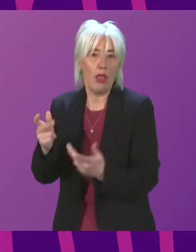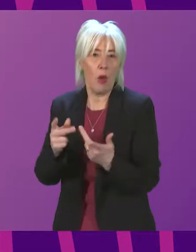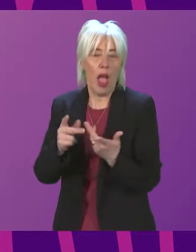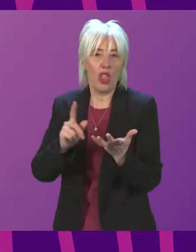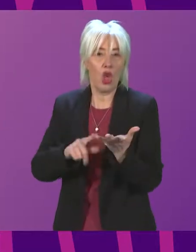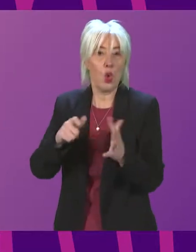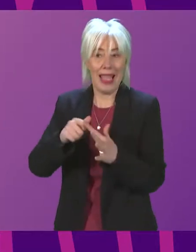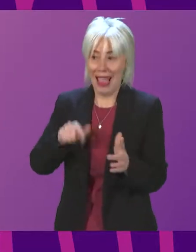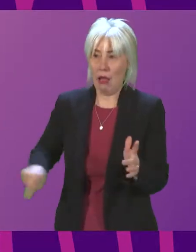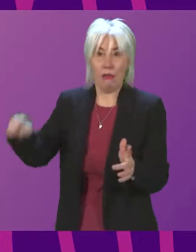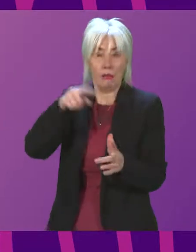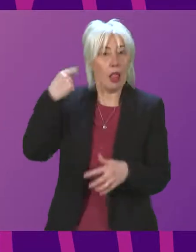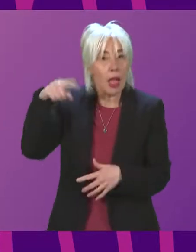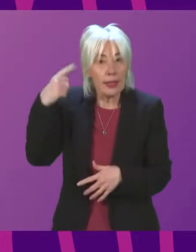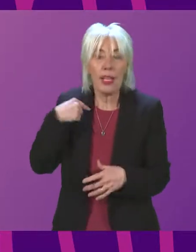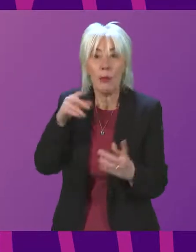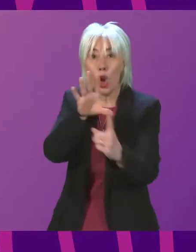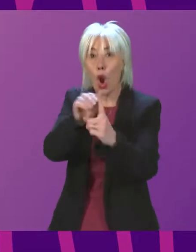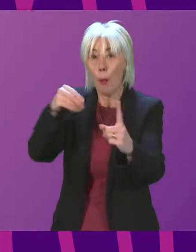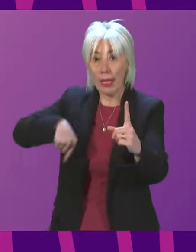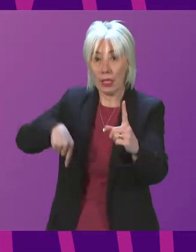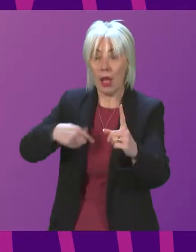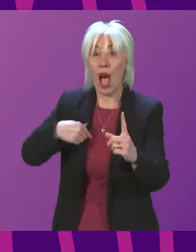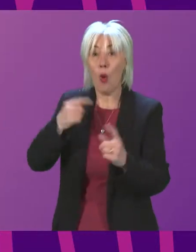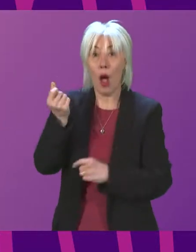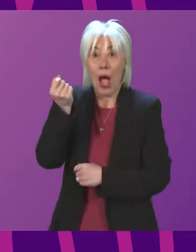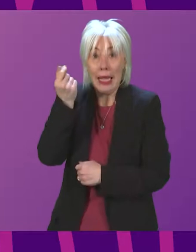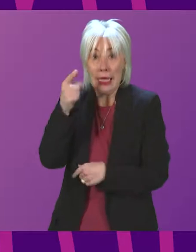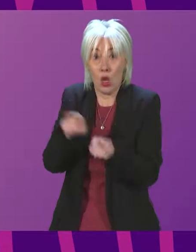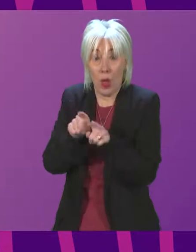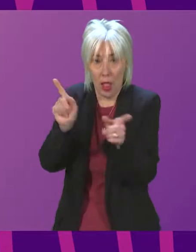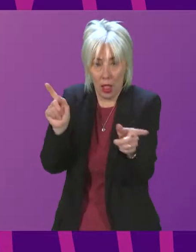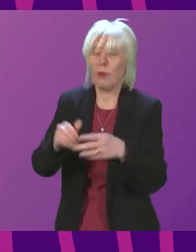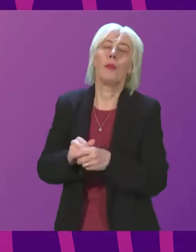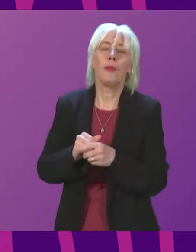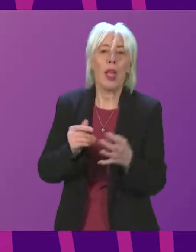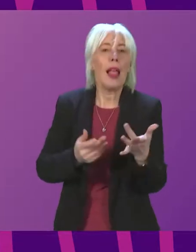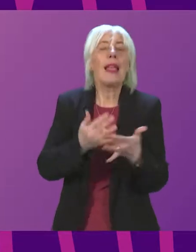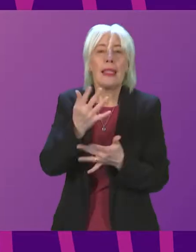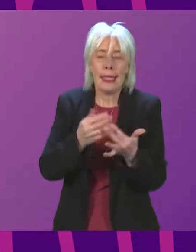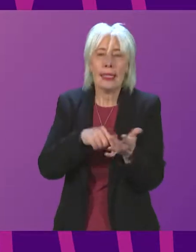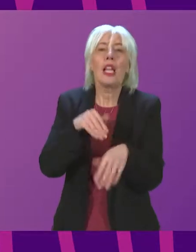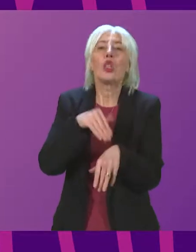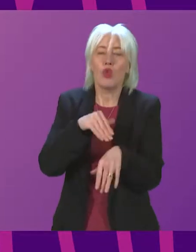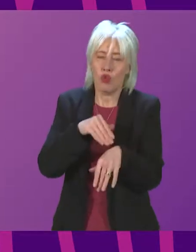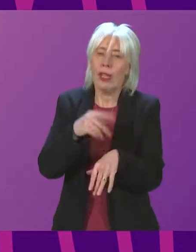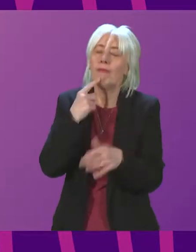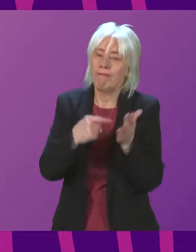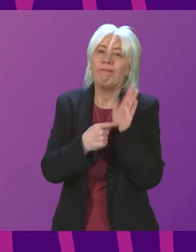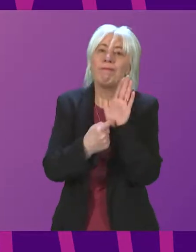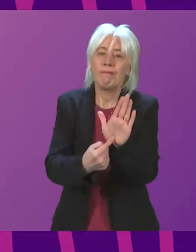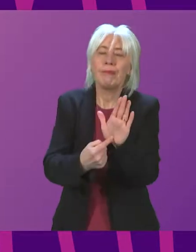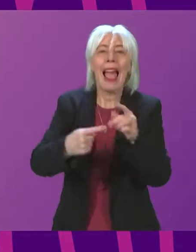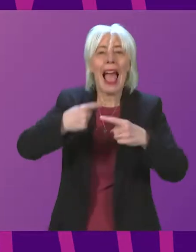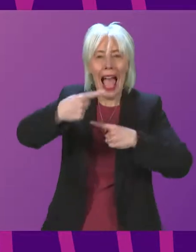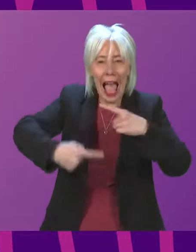UK, including London, where they have engaged with that initiative as well. The statistics on crime do show that, and this is the annual